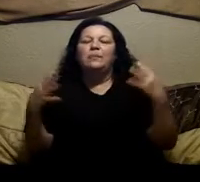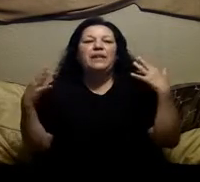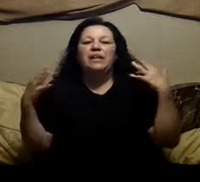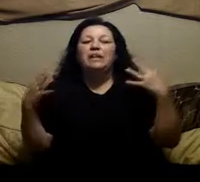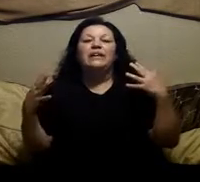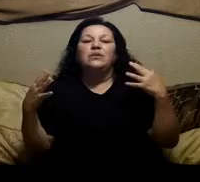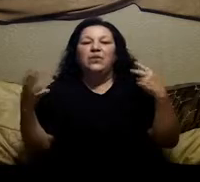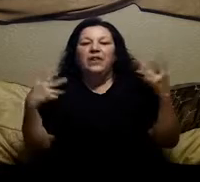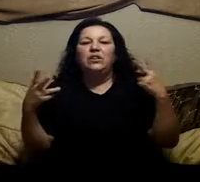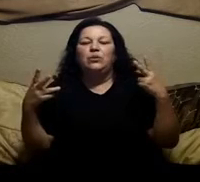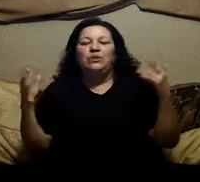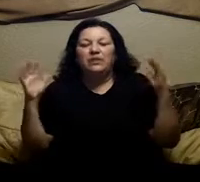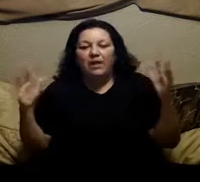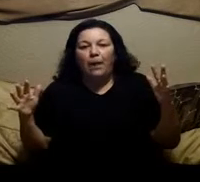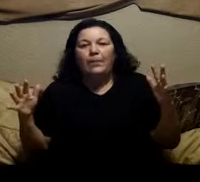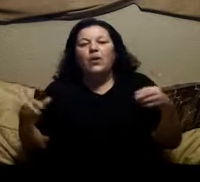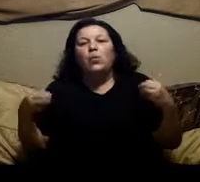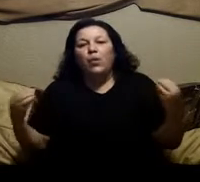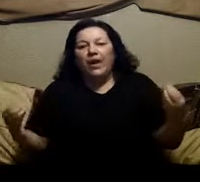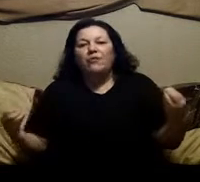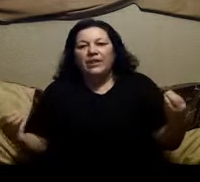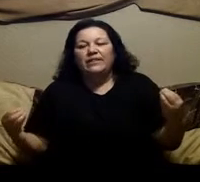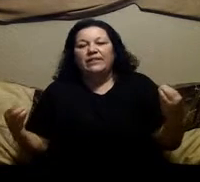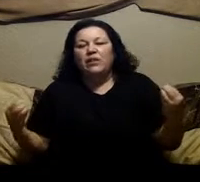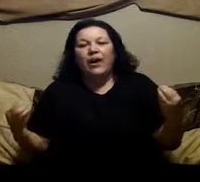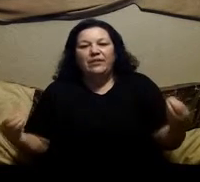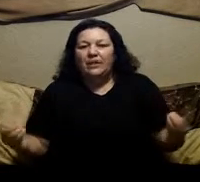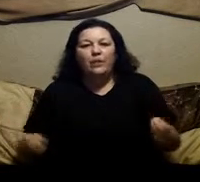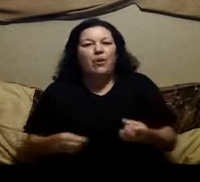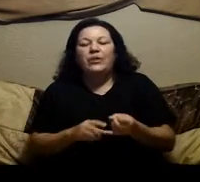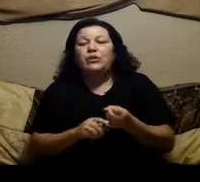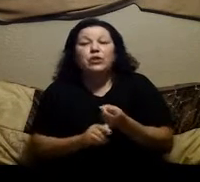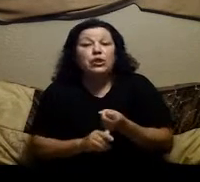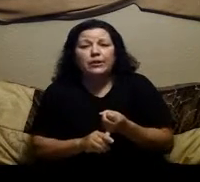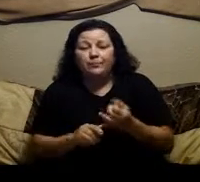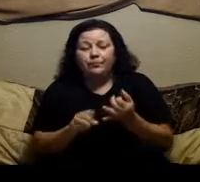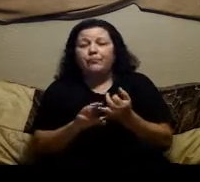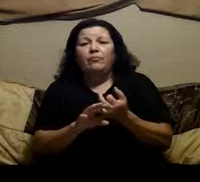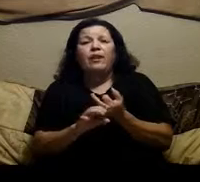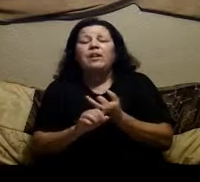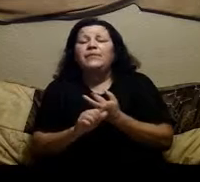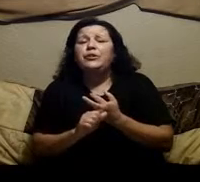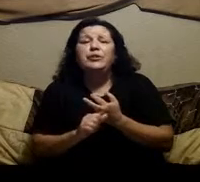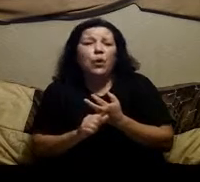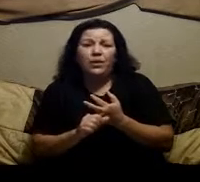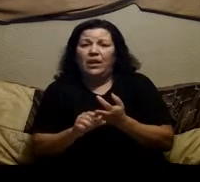something clicks within you to stop whatever it is that you have to stop whether it's the sugar the soda